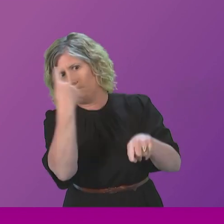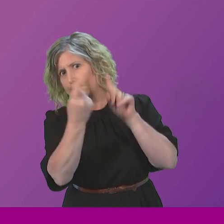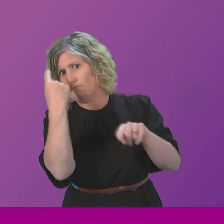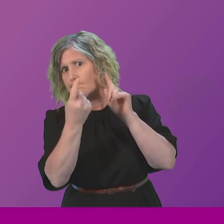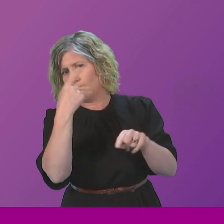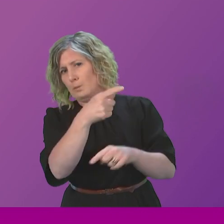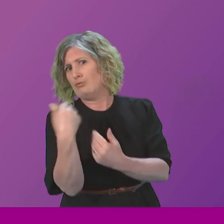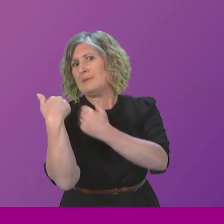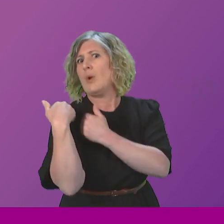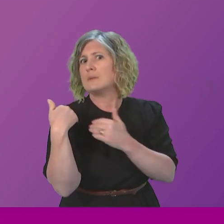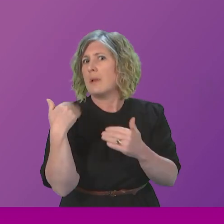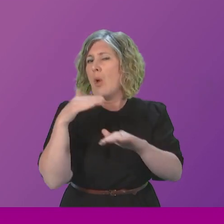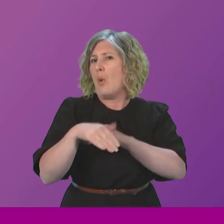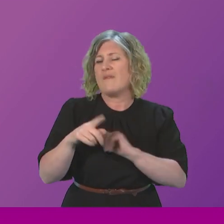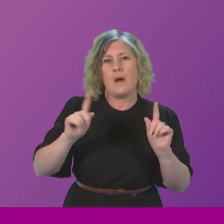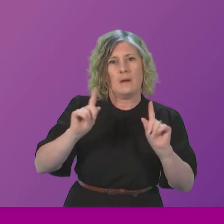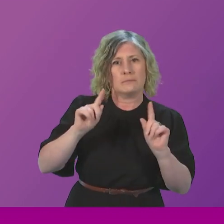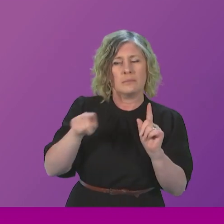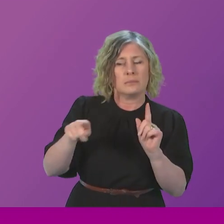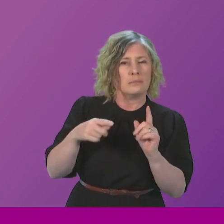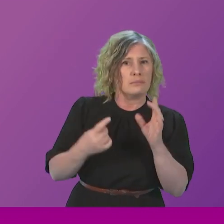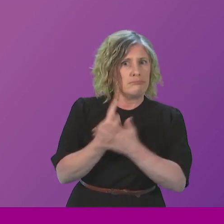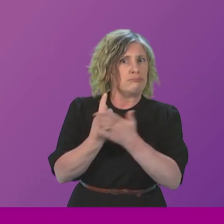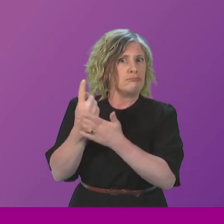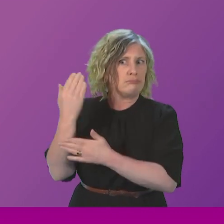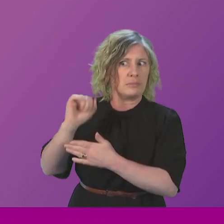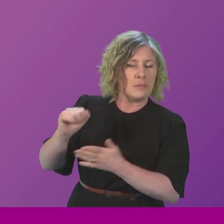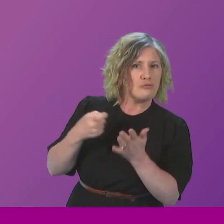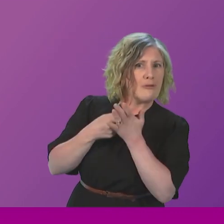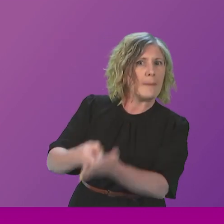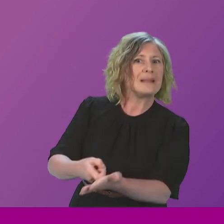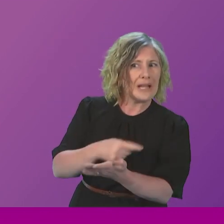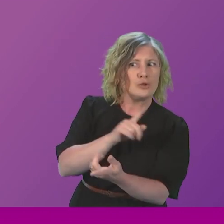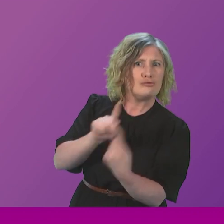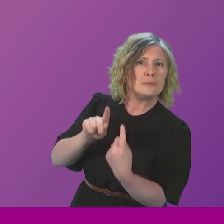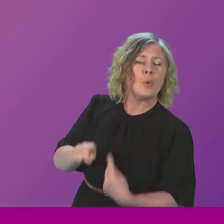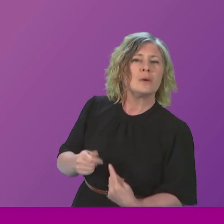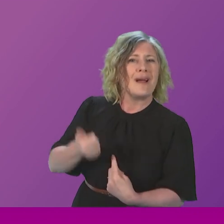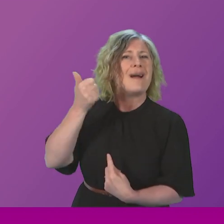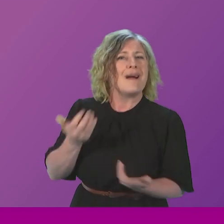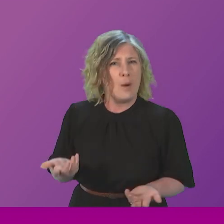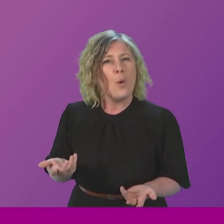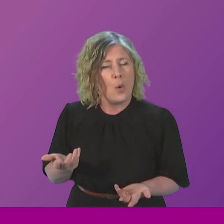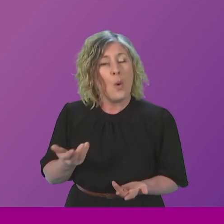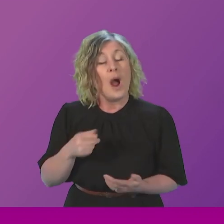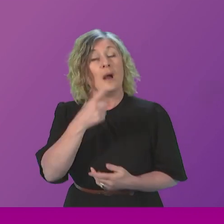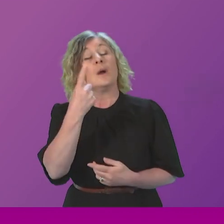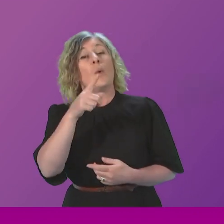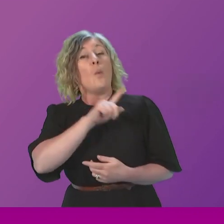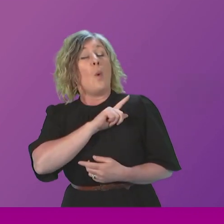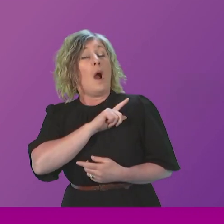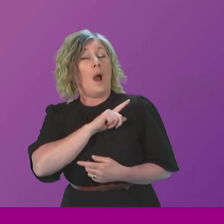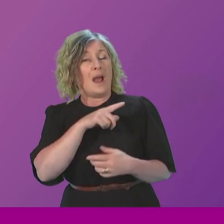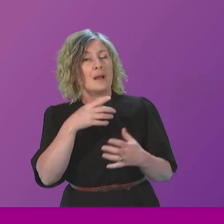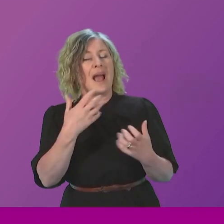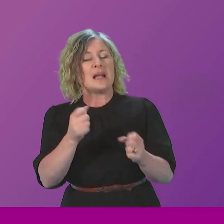that have been made. And of course, the reason why Glasgow and Clyde were de-escalated in